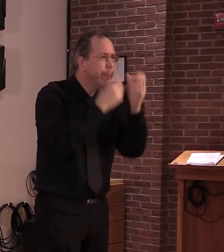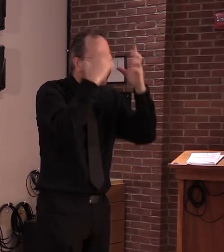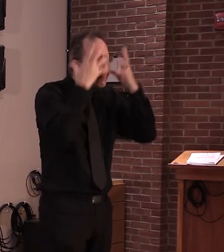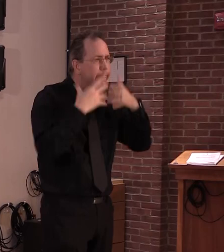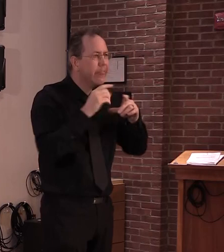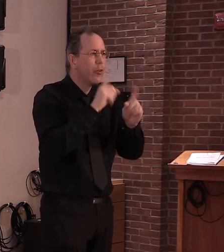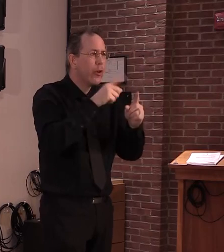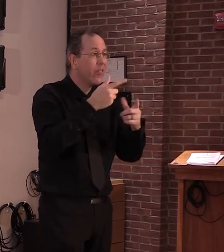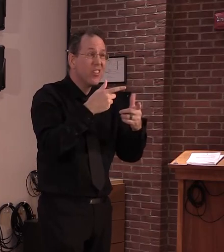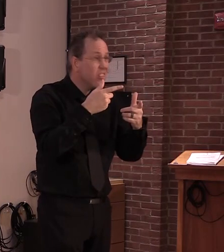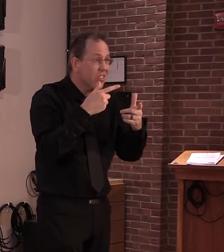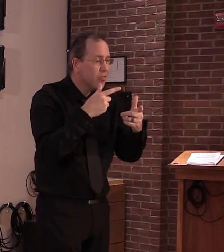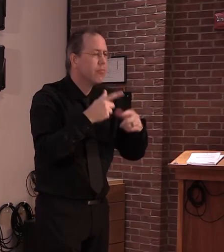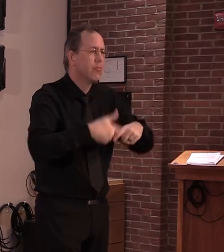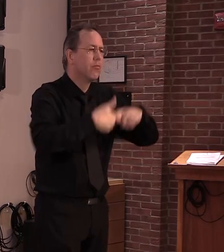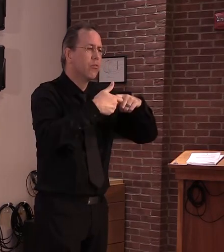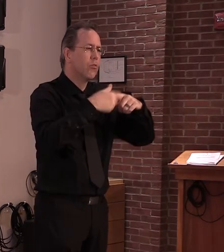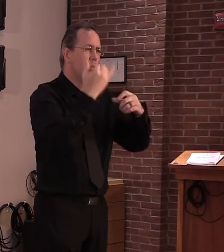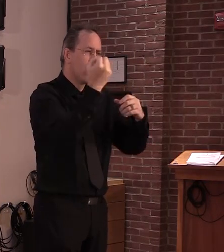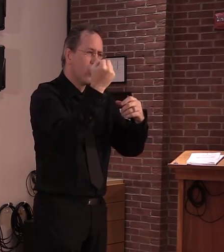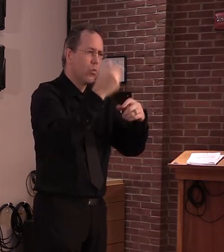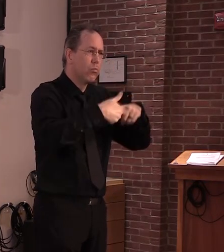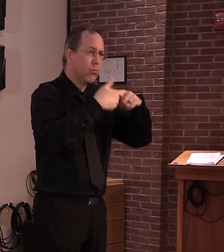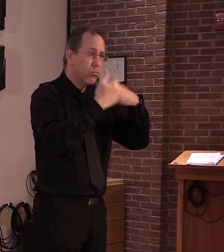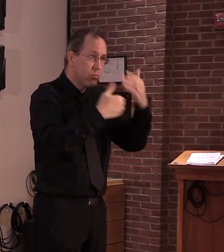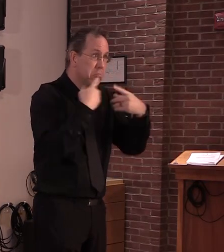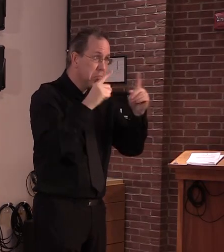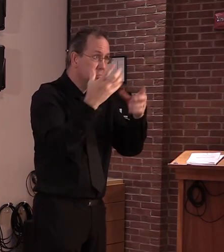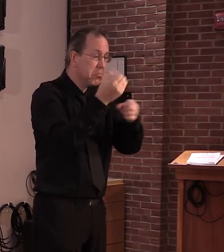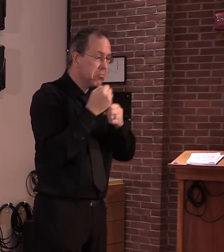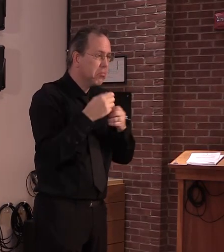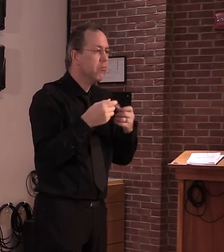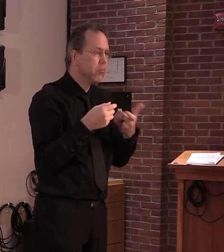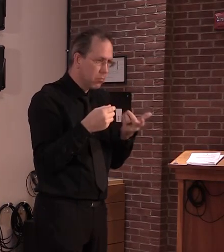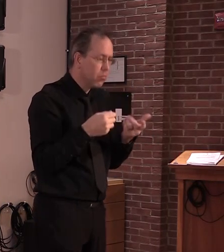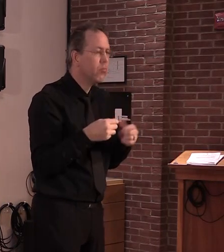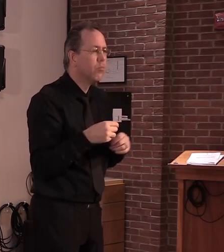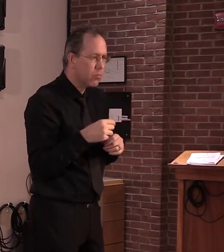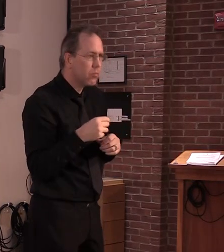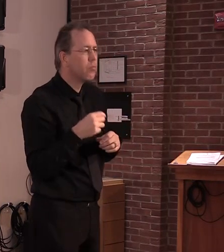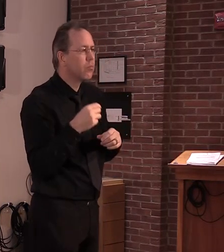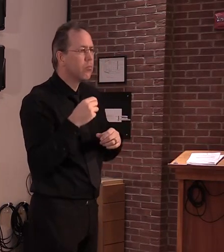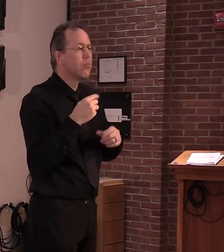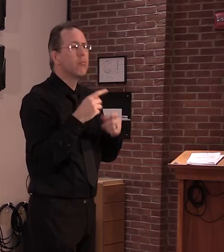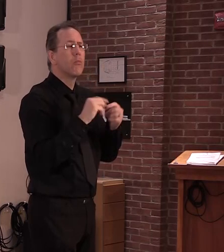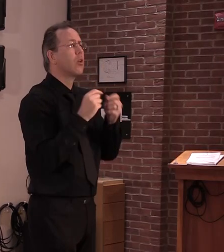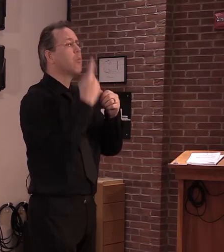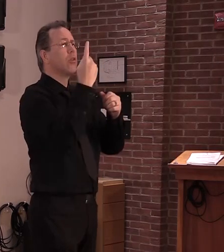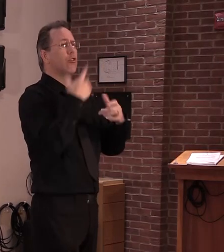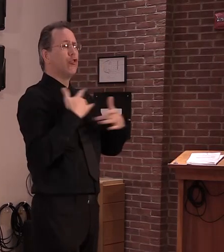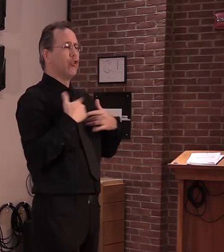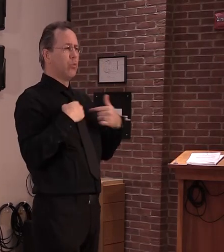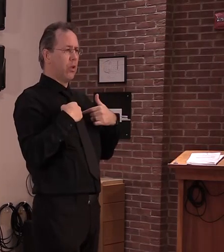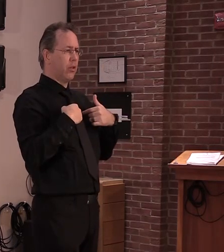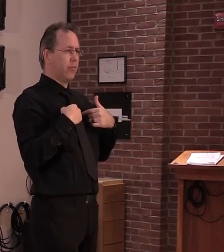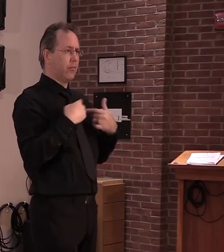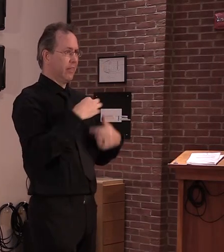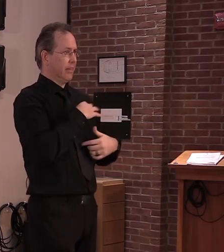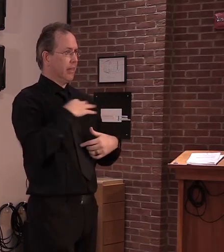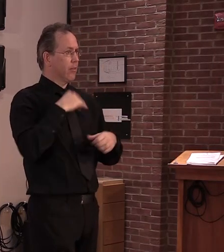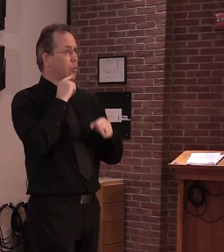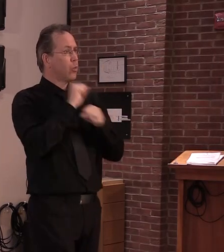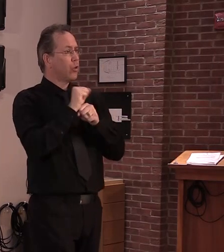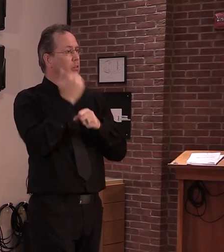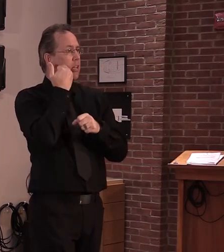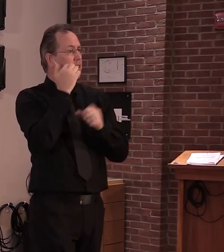dentistry, is both the employees of the dentist, the dental